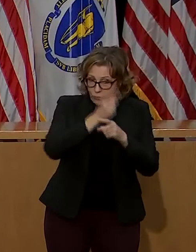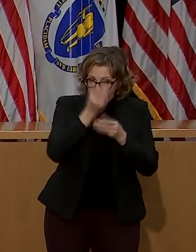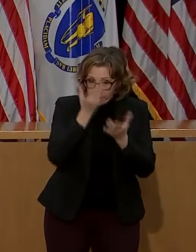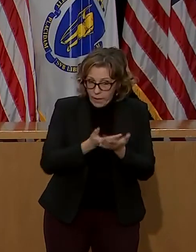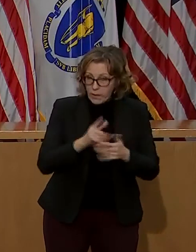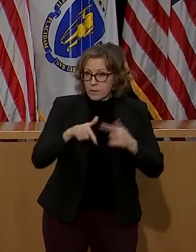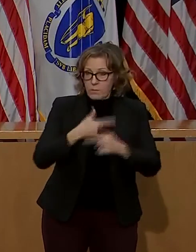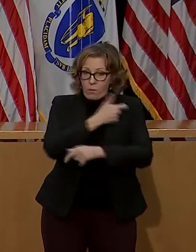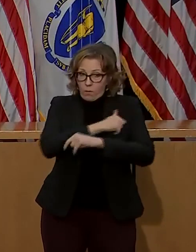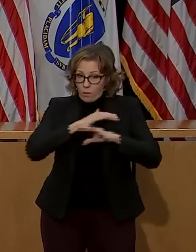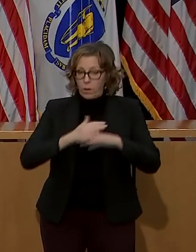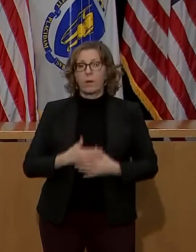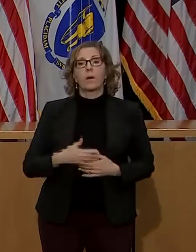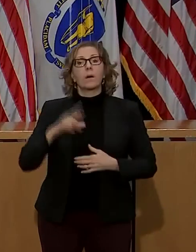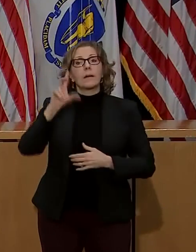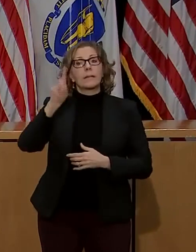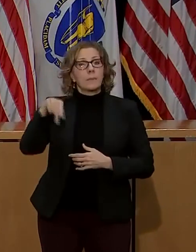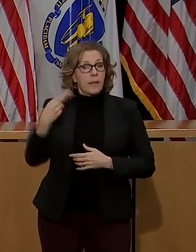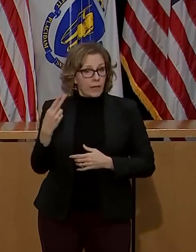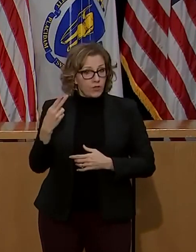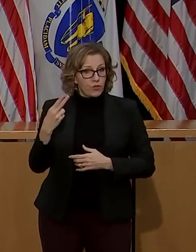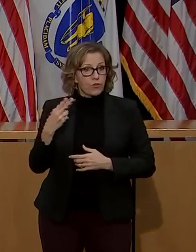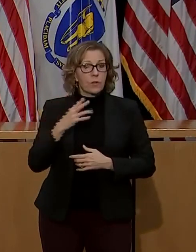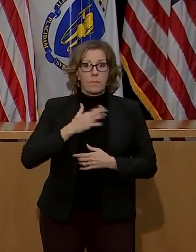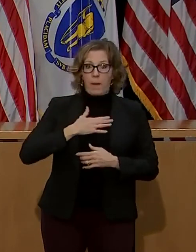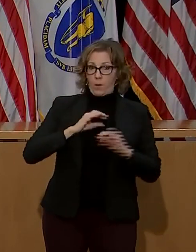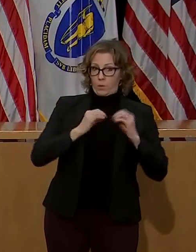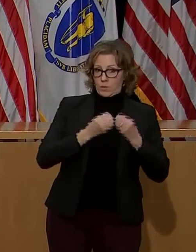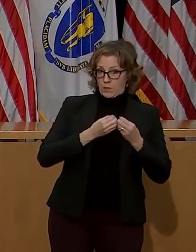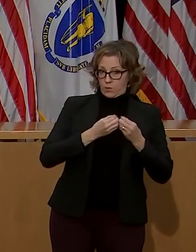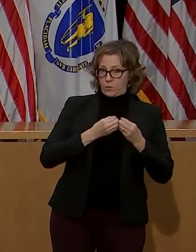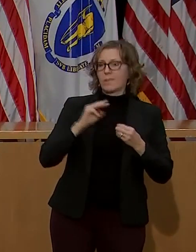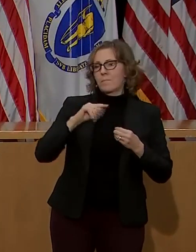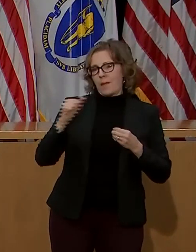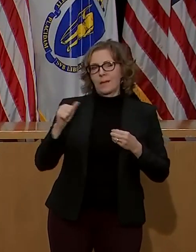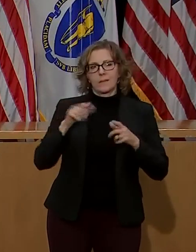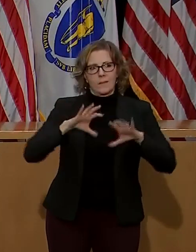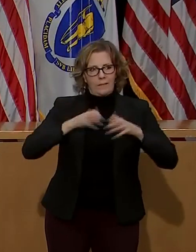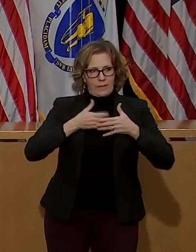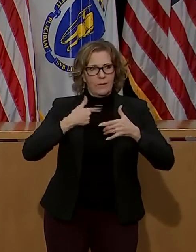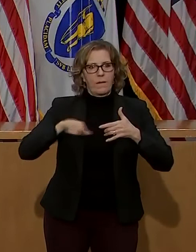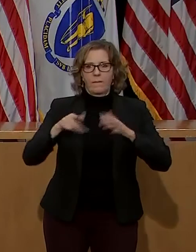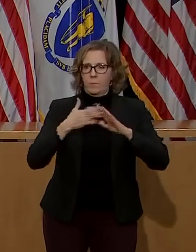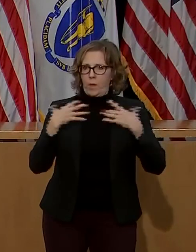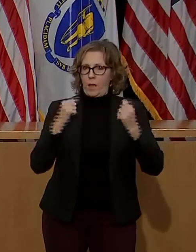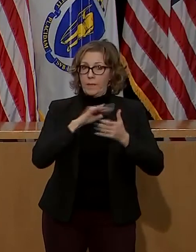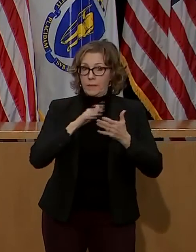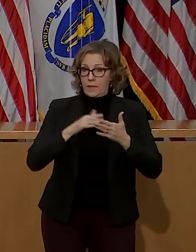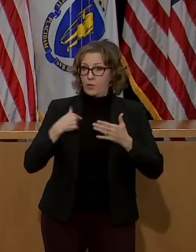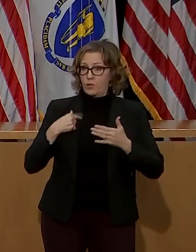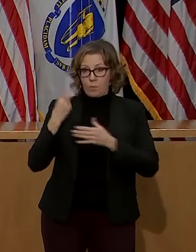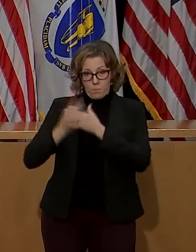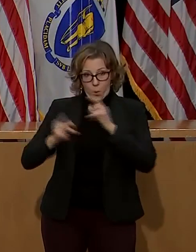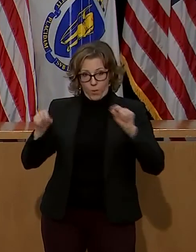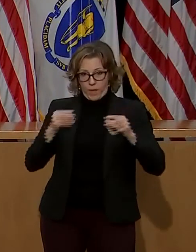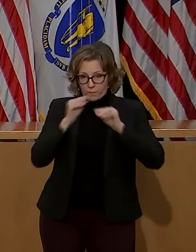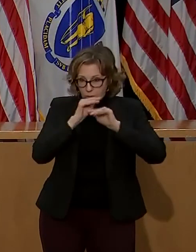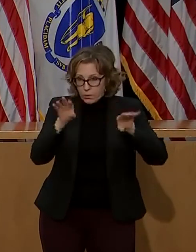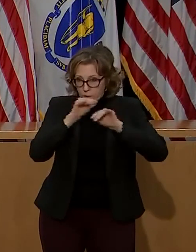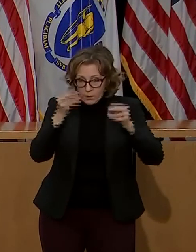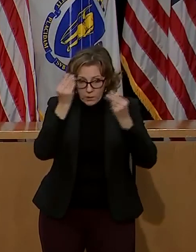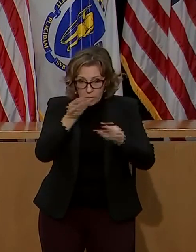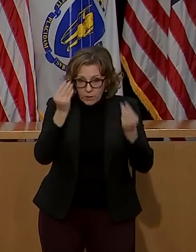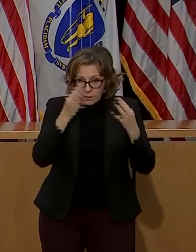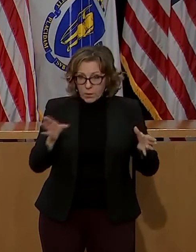Campaigns by the Department of Public Health and my organization, the Massachusetts League of Community Health Centers, will, with messaging that addresses